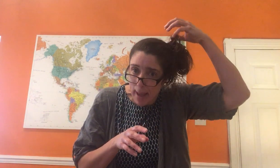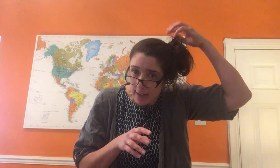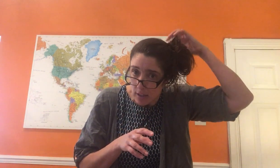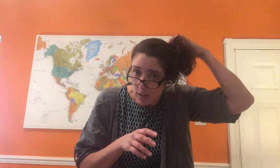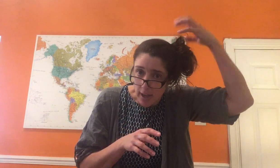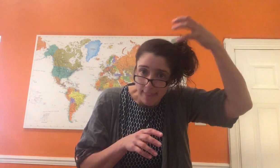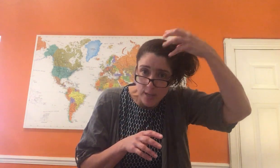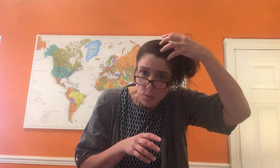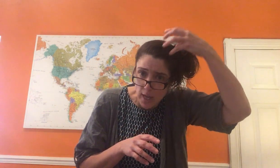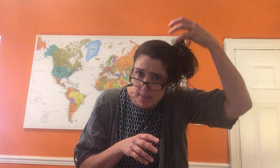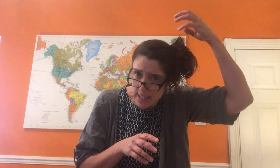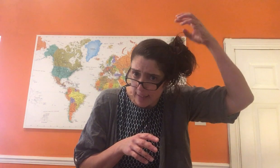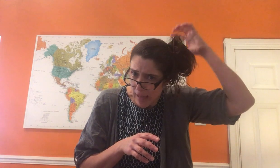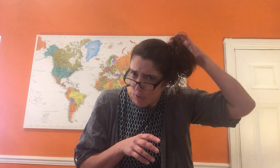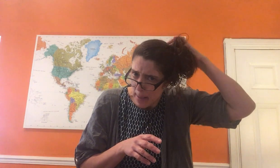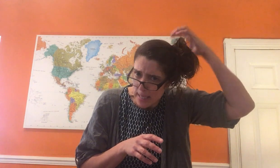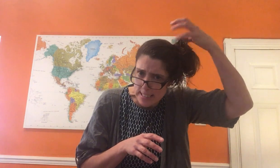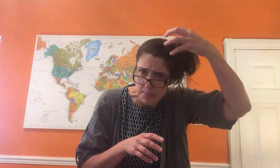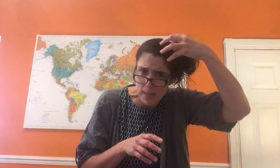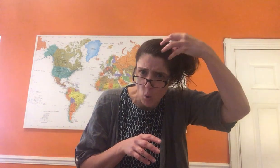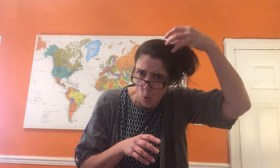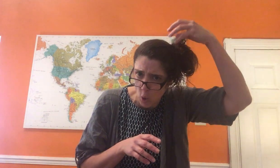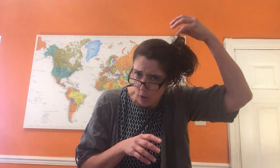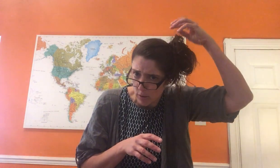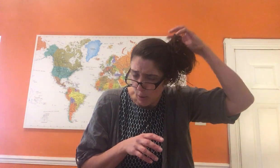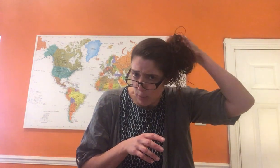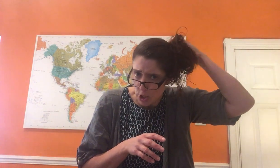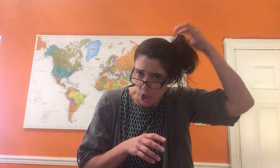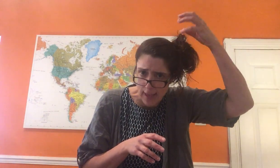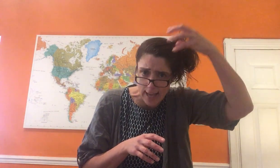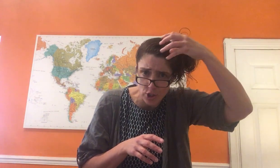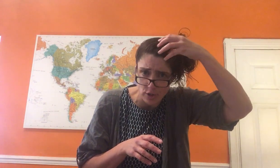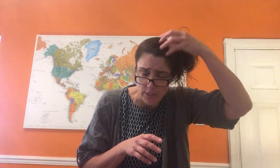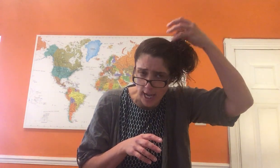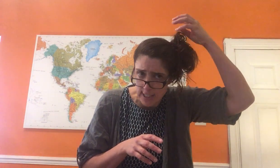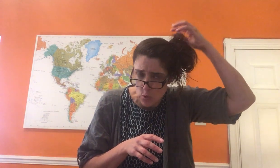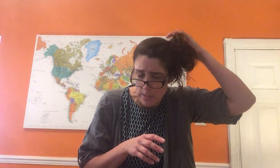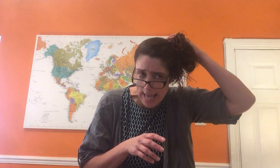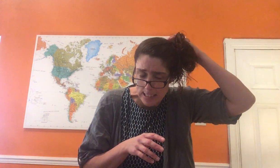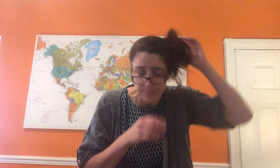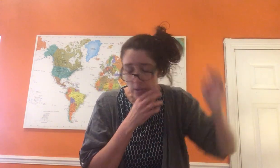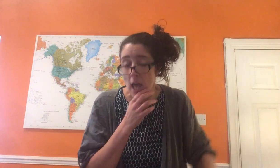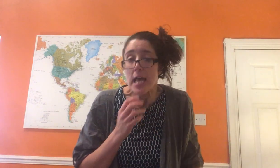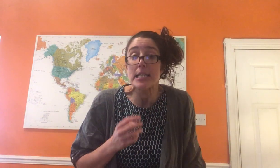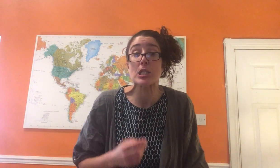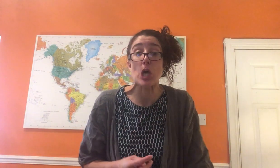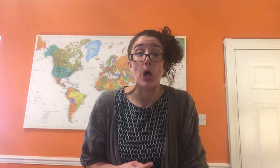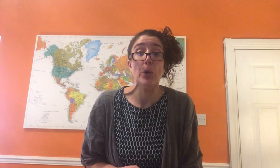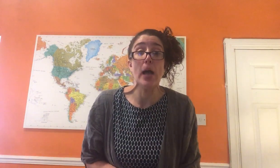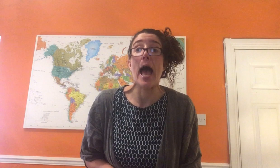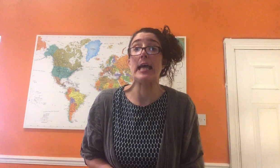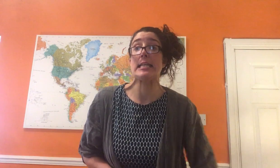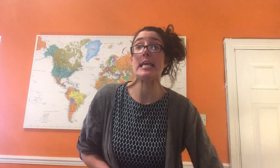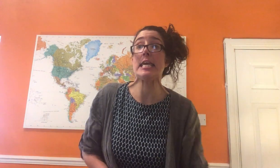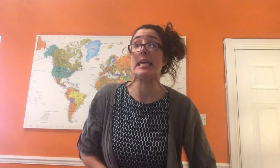back. And that's what I'm seeing there. Well, maybe it's its big horn. We want to show that action with the dinosaur's head. So, and he